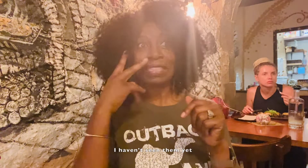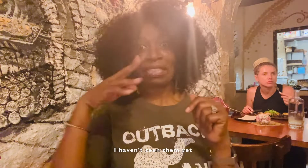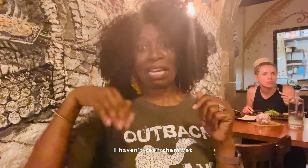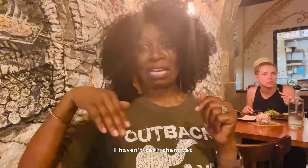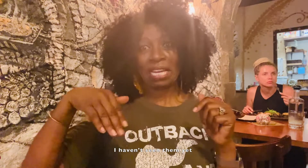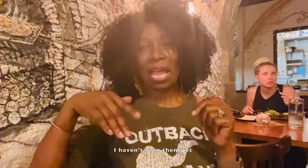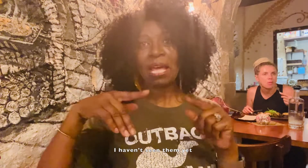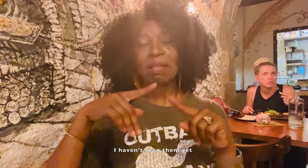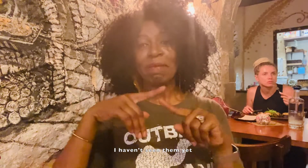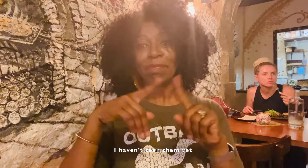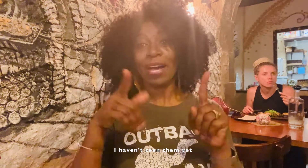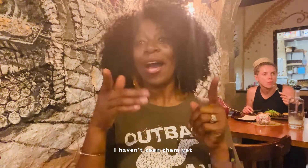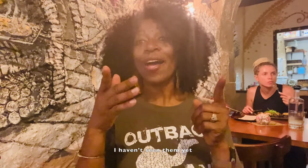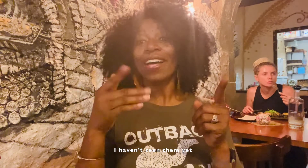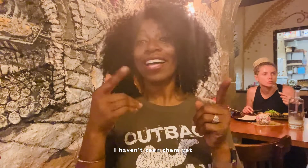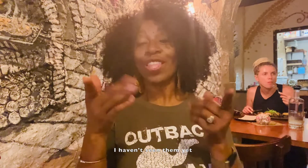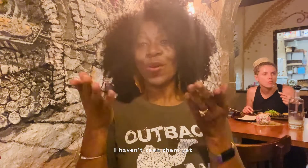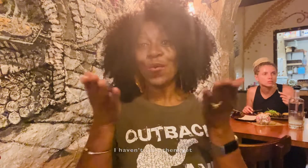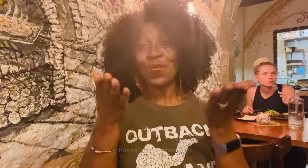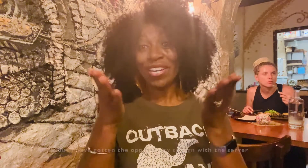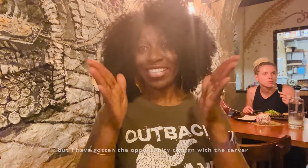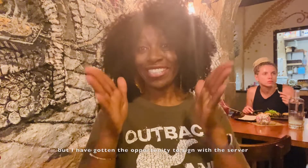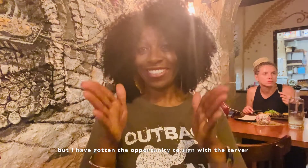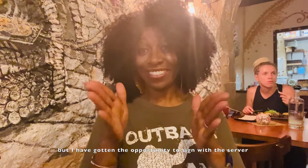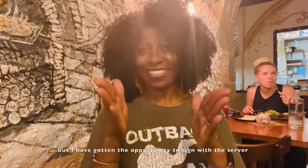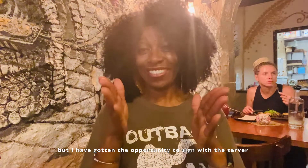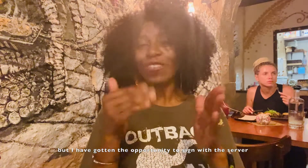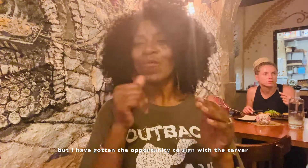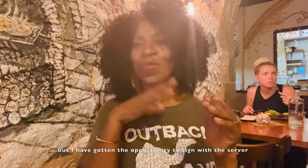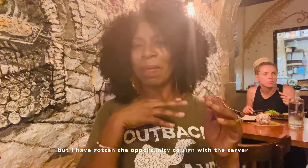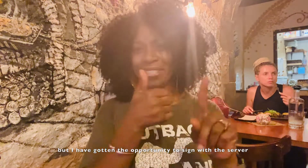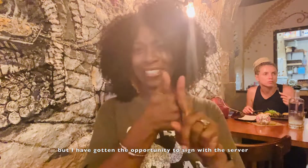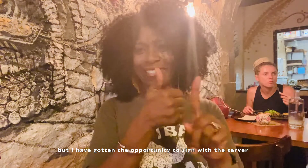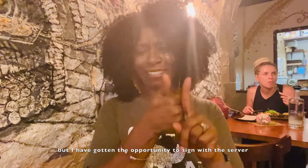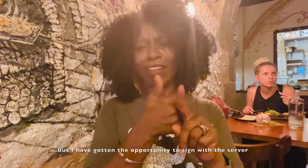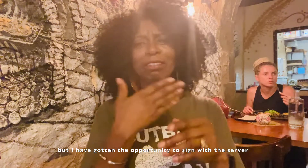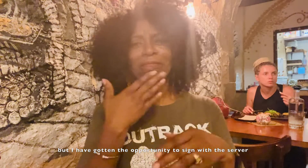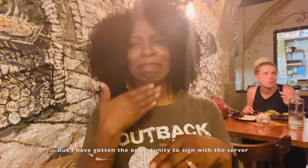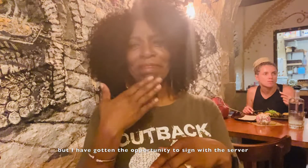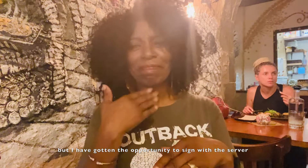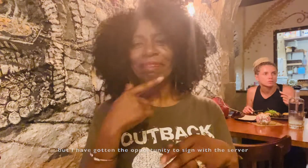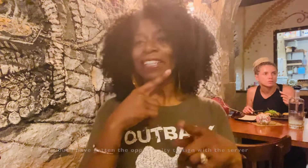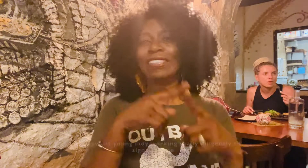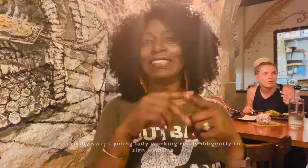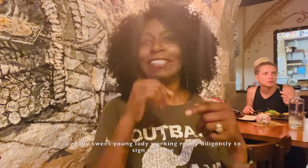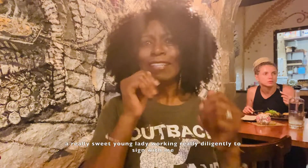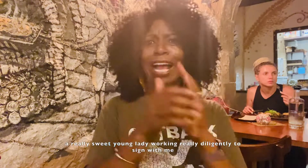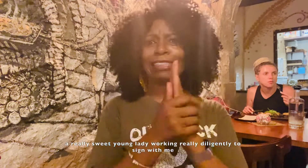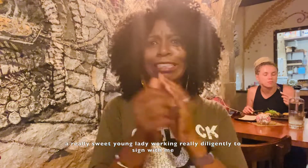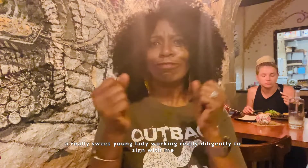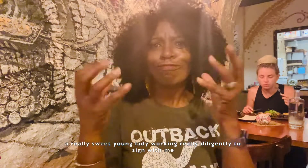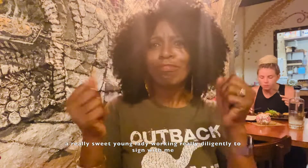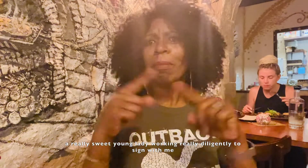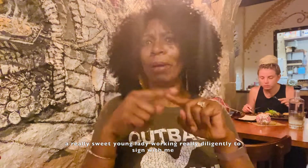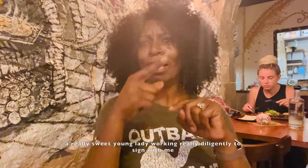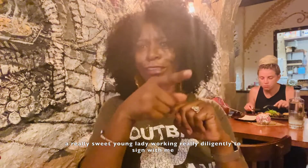I haven't seen the owner yet, but I have got an opportunity to work with this